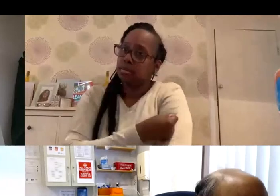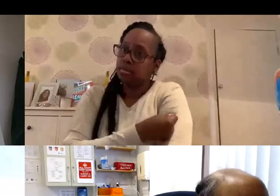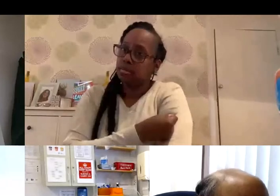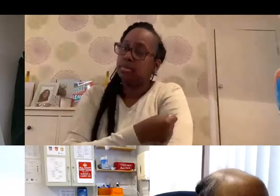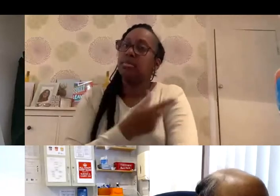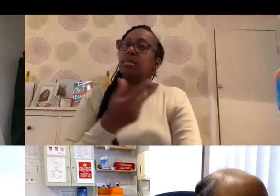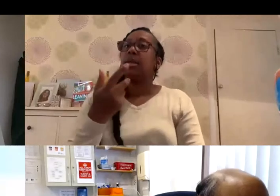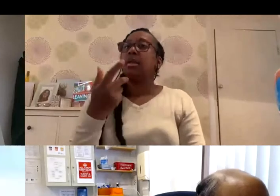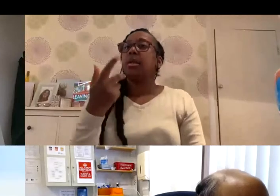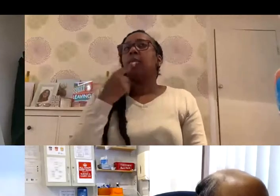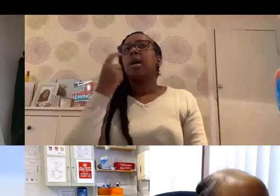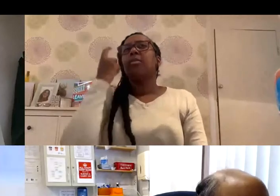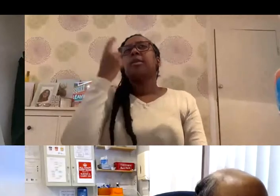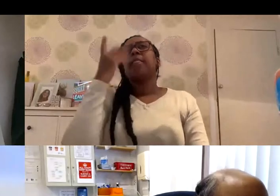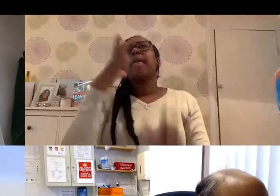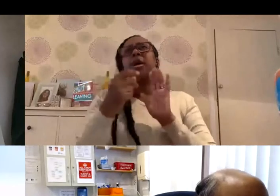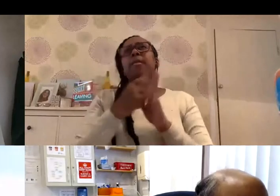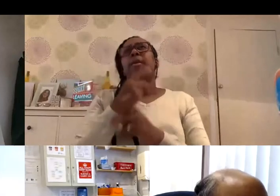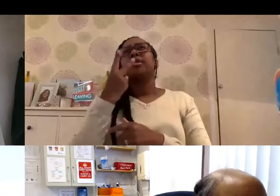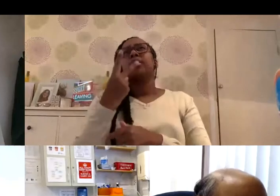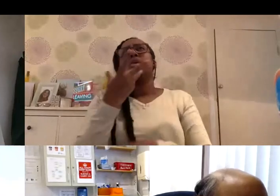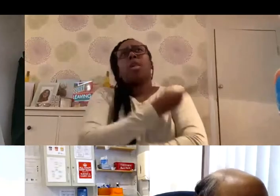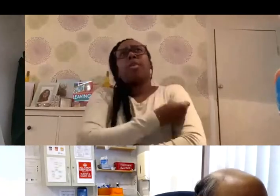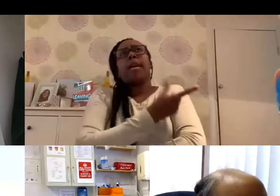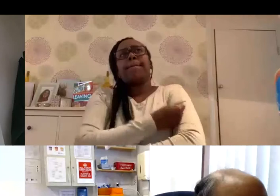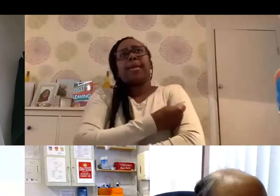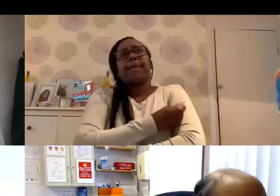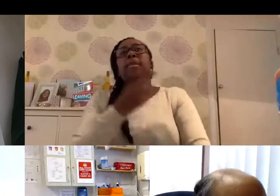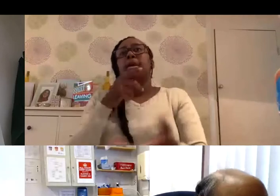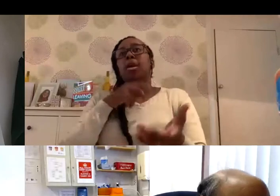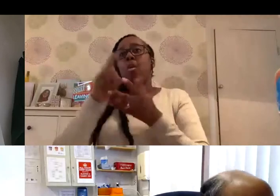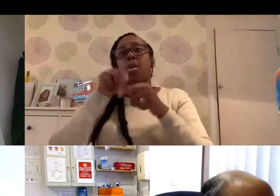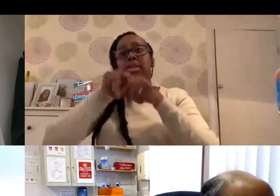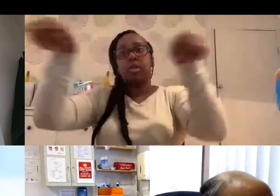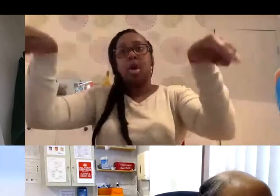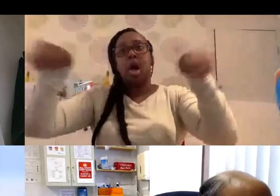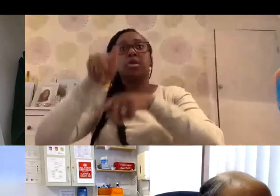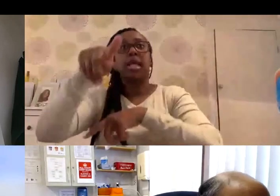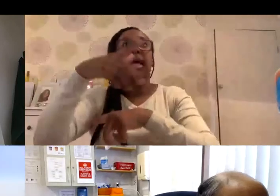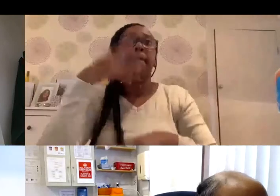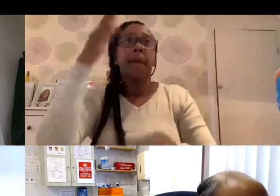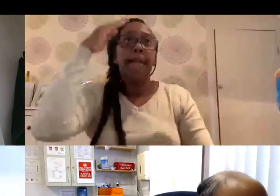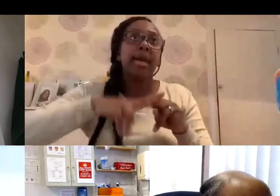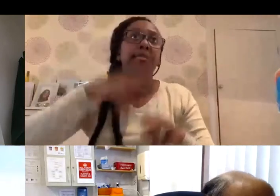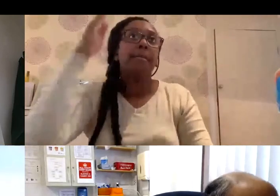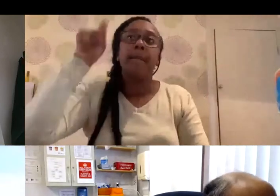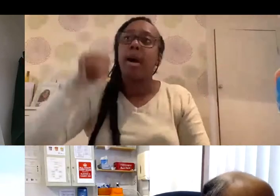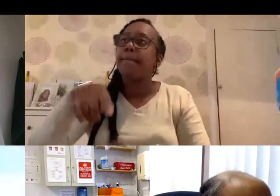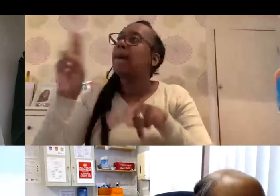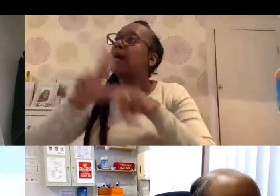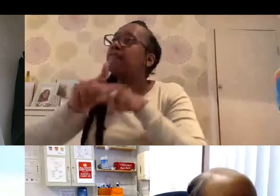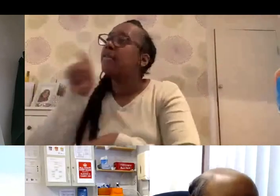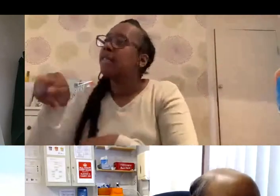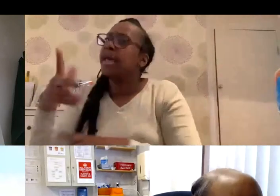people, just imagine you had two vaccines in your hand and you walked into the house to immunize your parents. Your mom is there and your dad is there